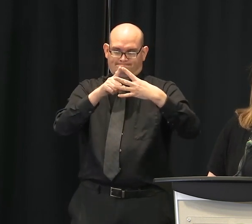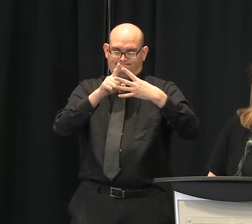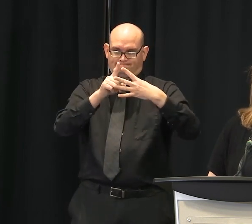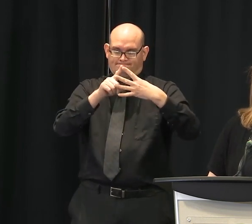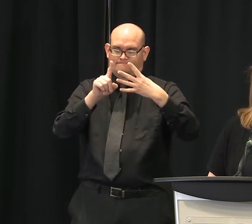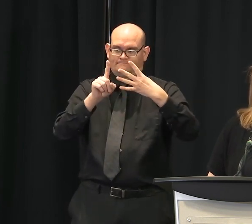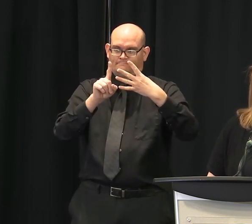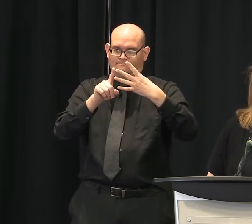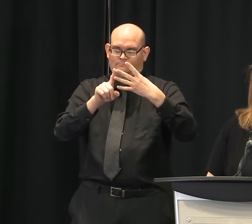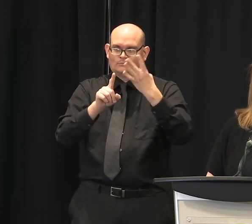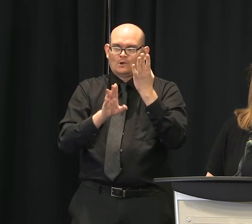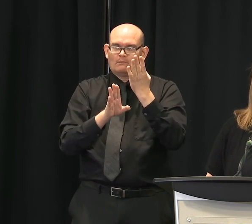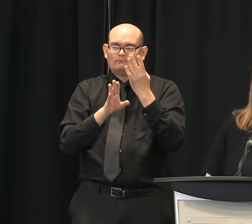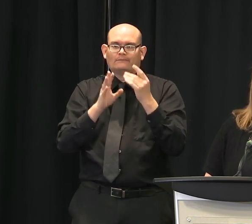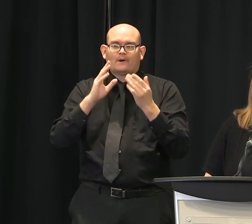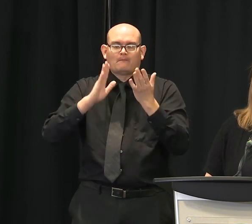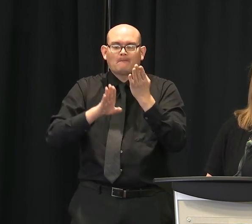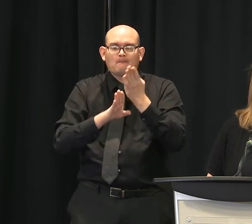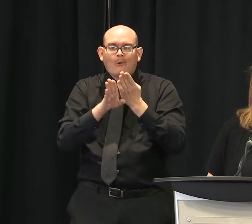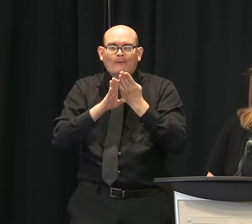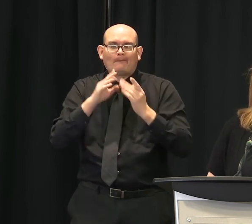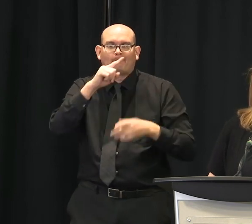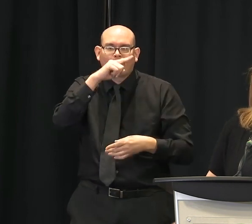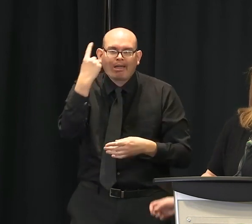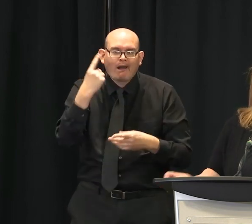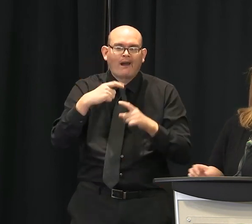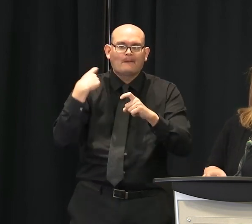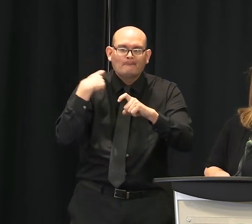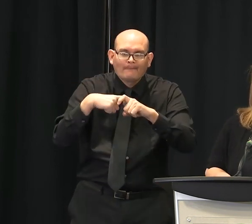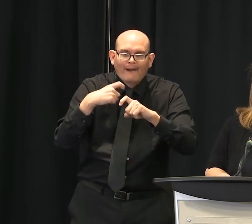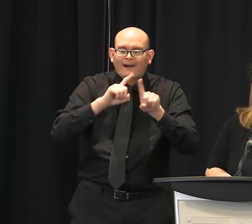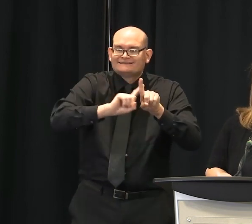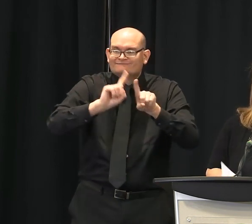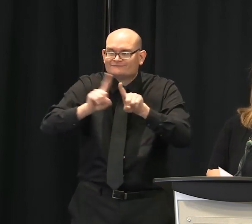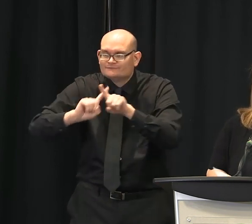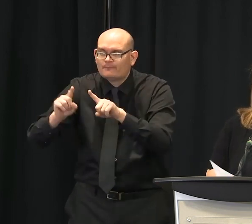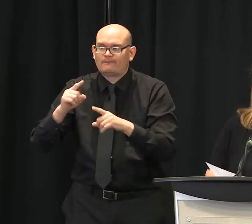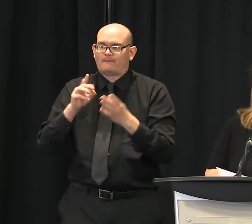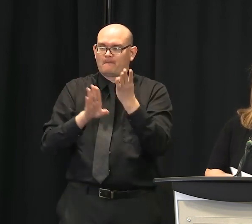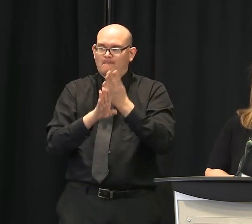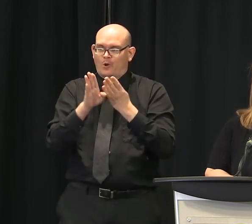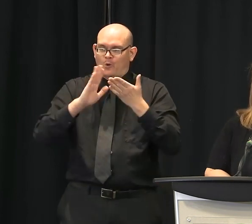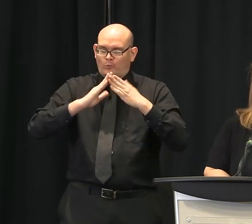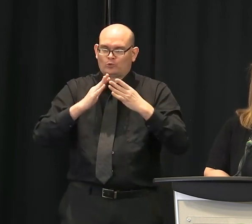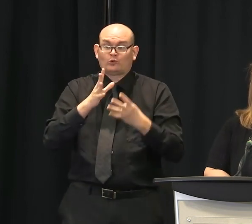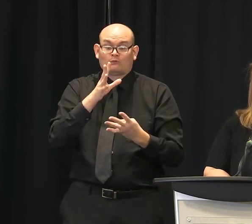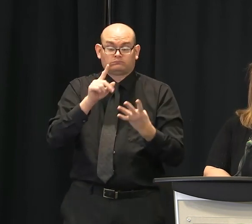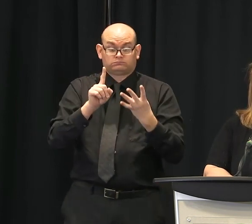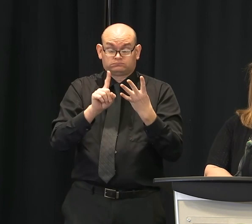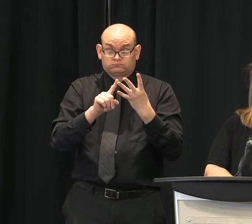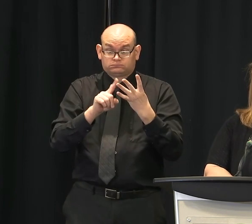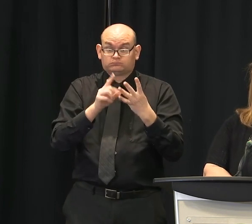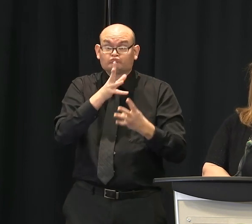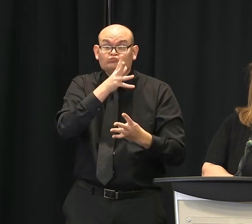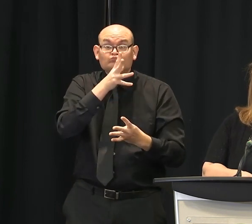conducting mass testing in urban areas, which would include Greenville. And lastly, finding testing sites to perform this.